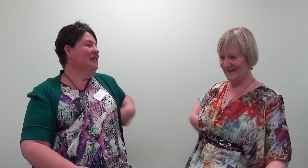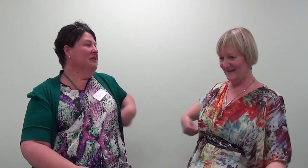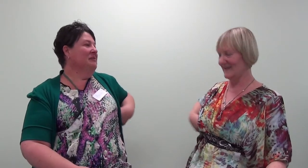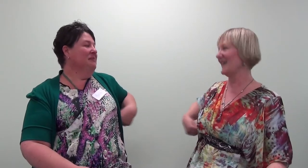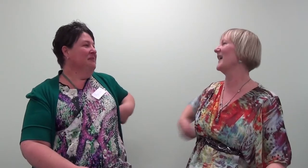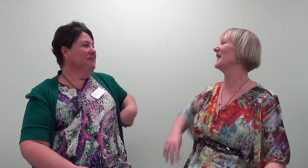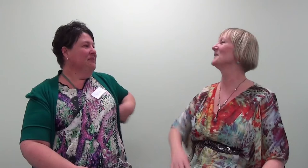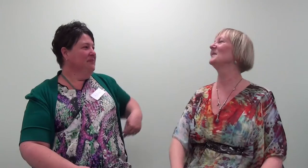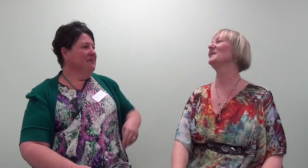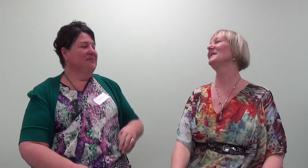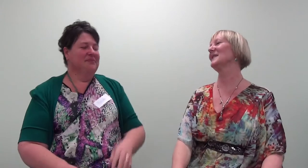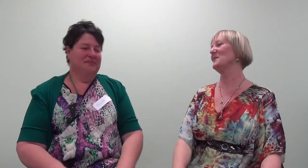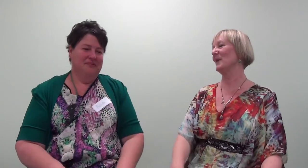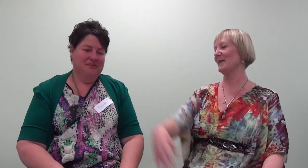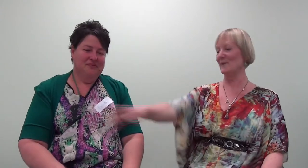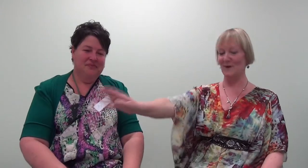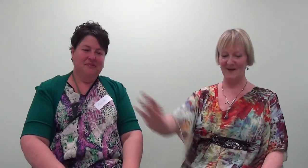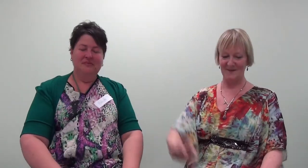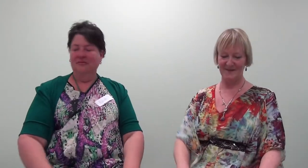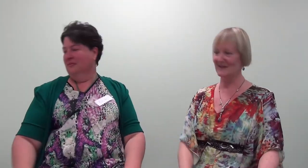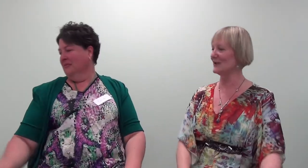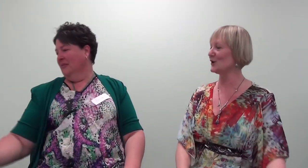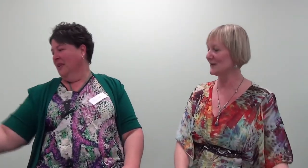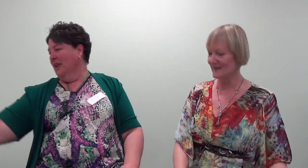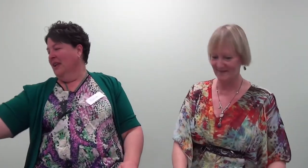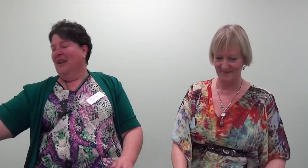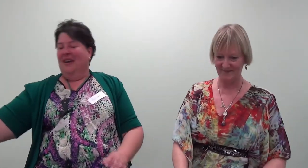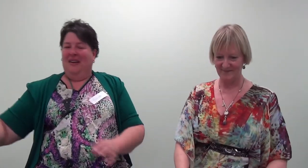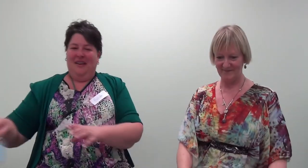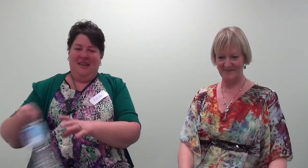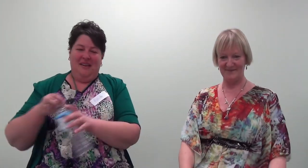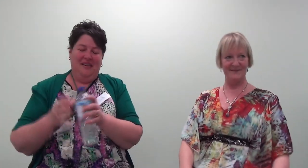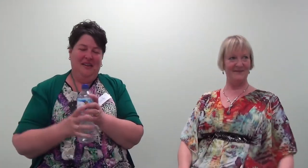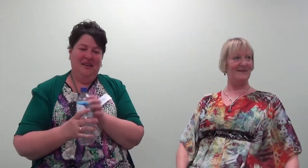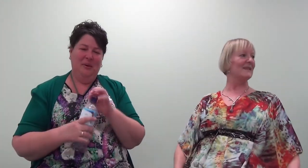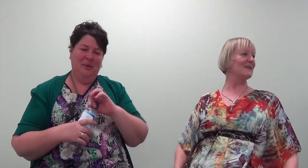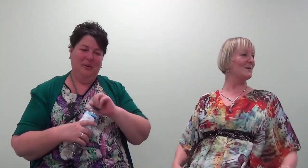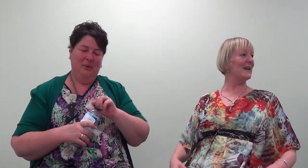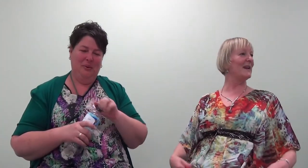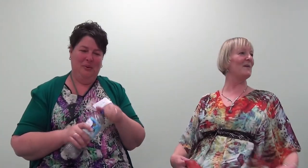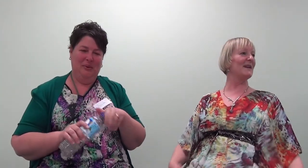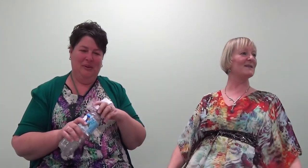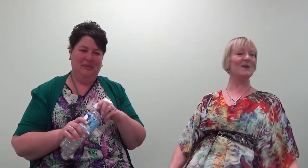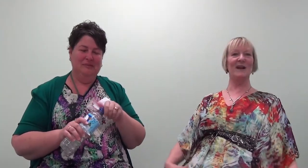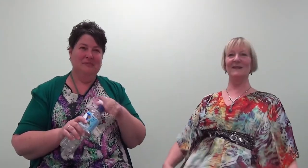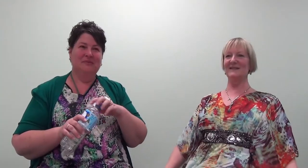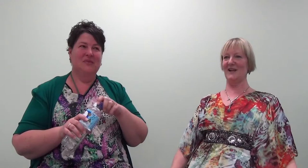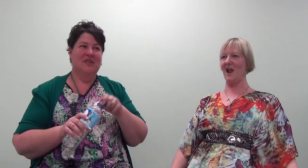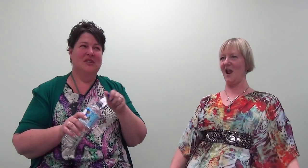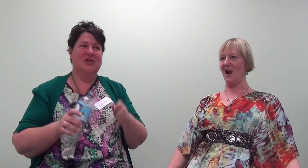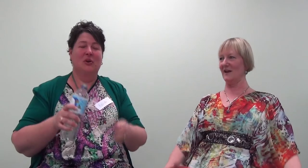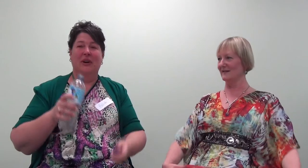Okay. Deep breath. Water. Tissues. Did you get anyone else crying? Yeah. Sorry.